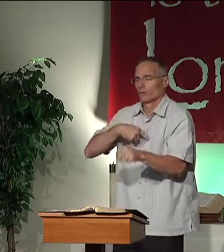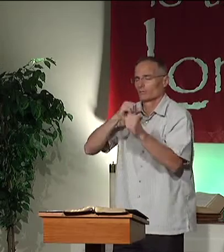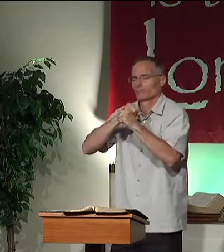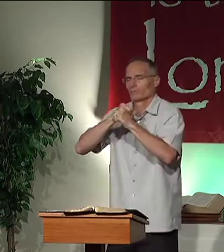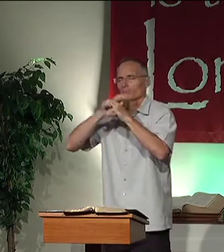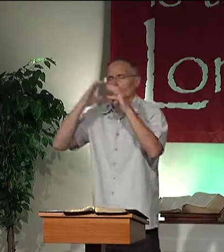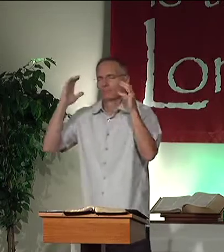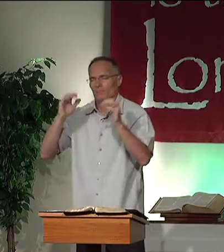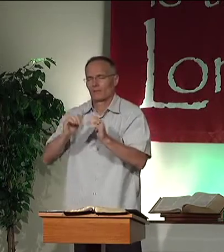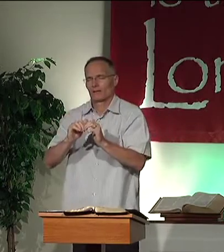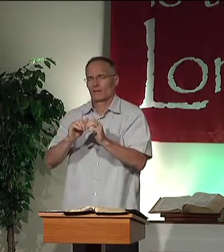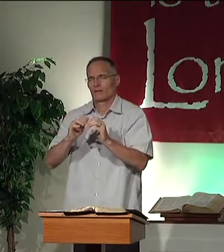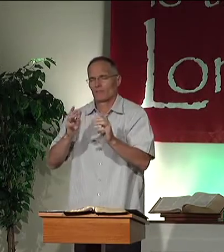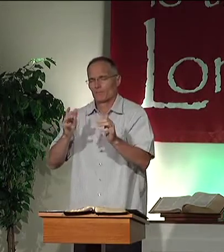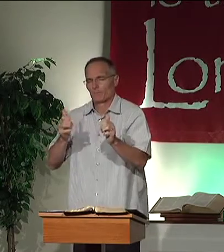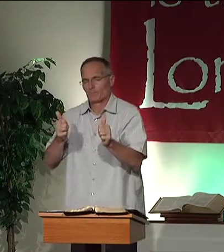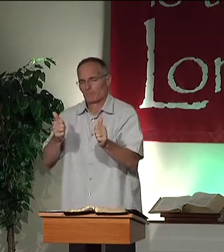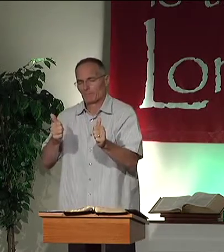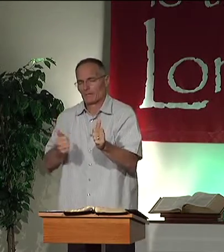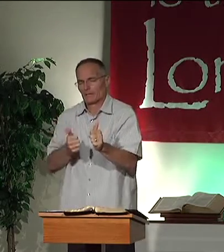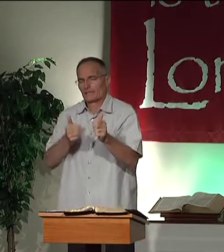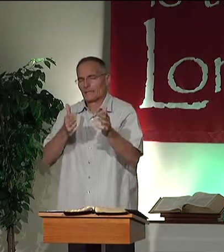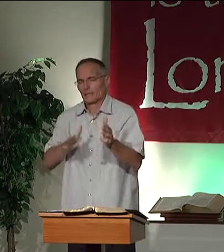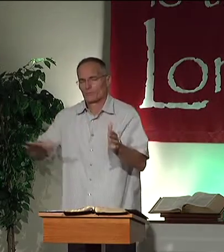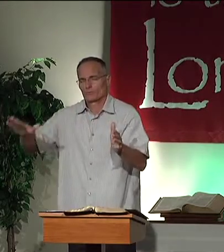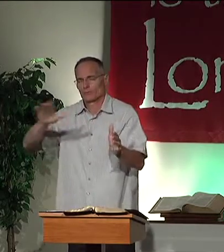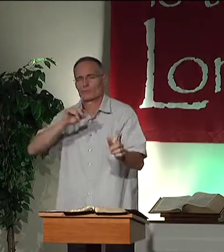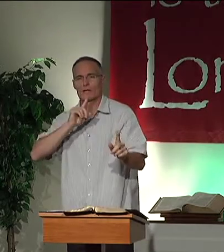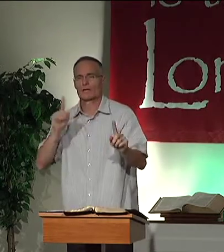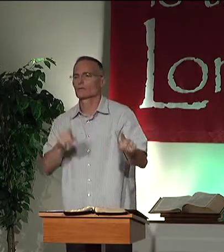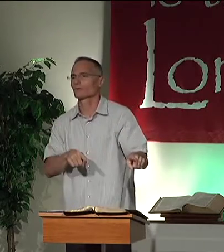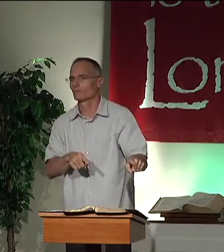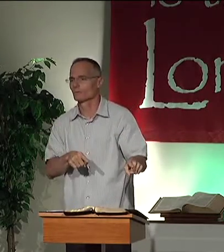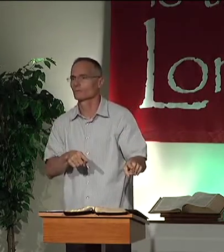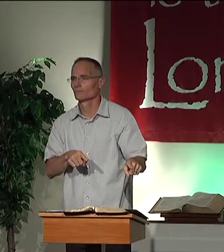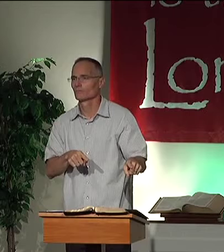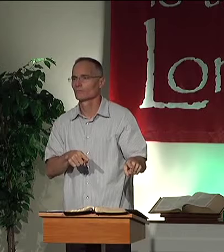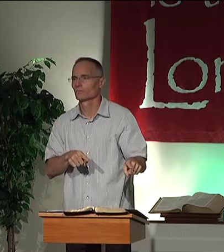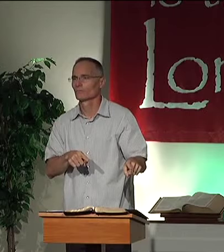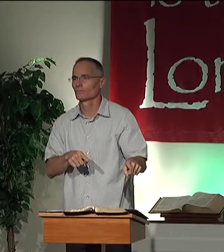And it's hard for us to envision the disciples' reaction.